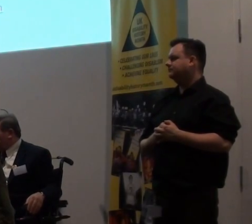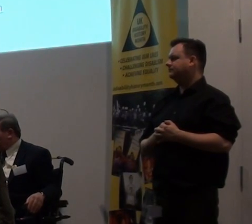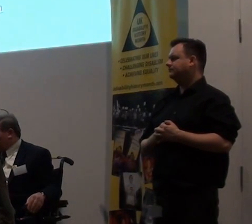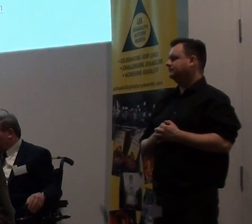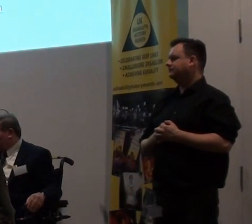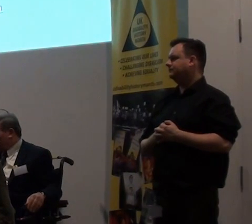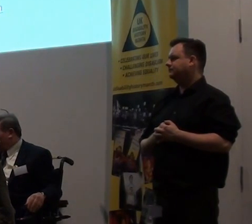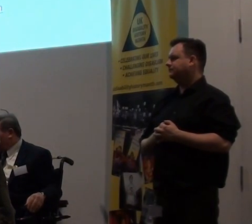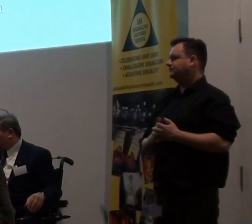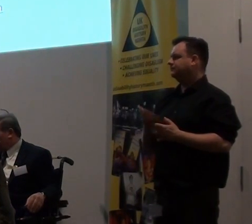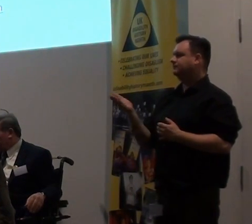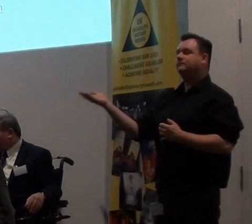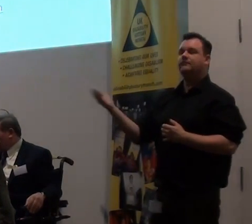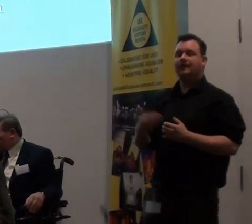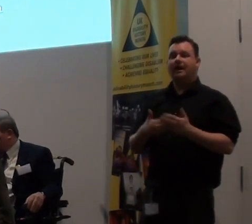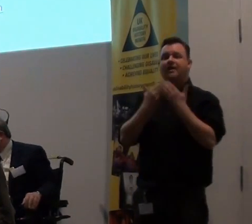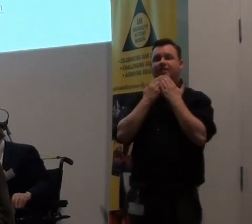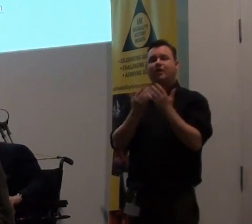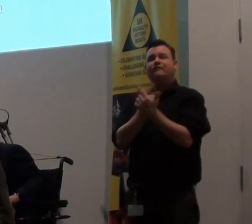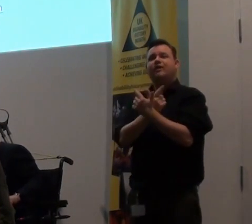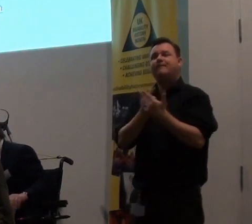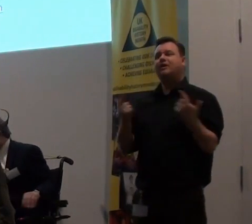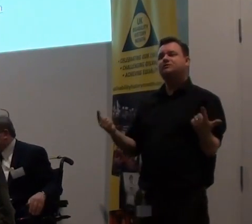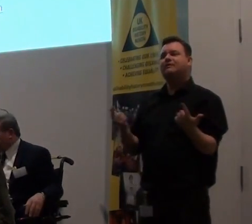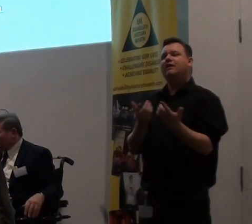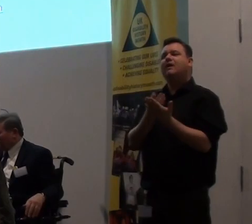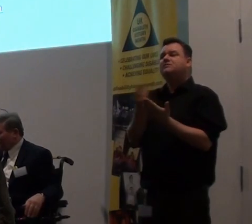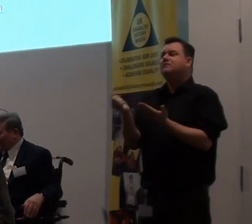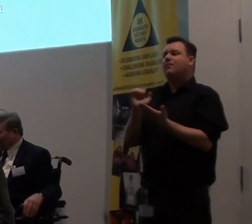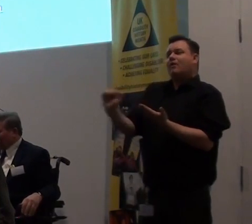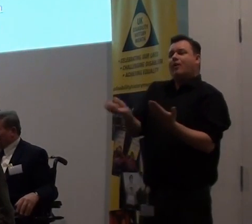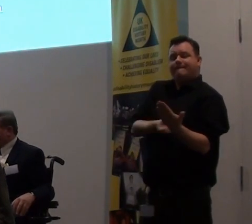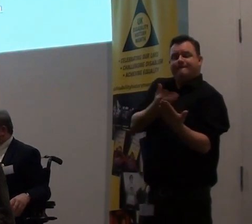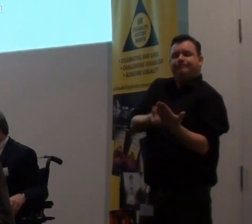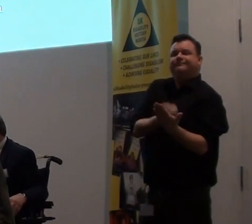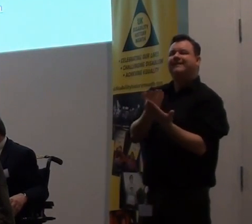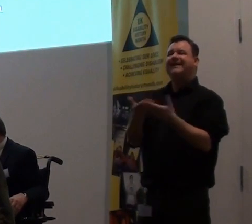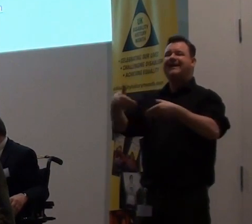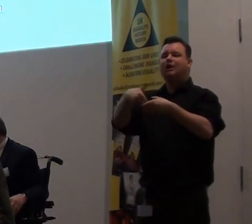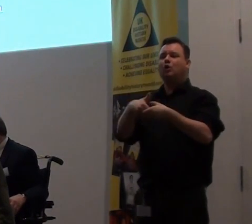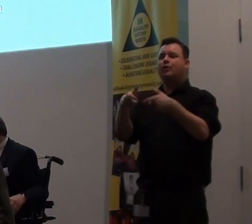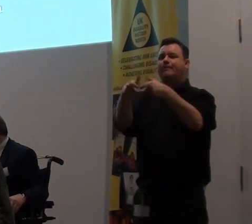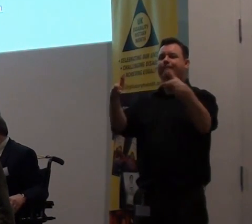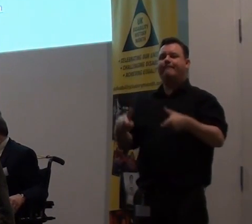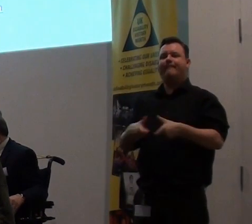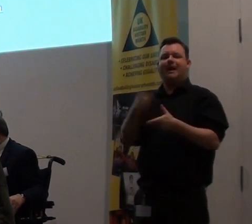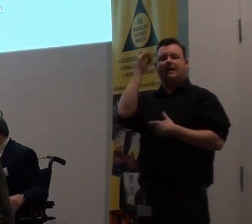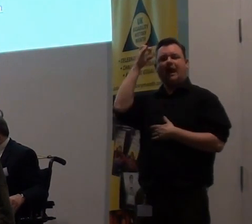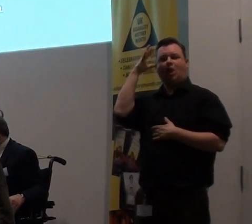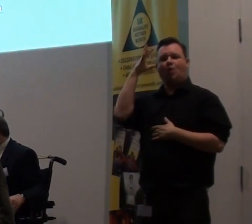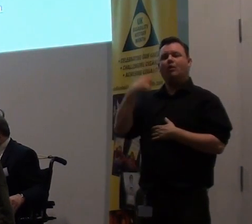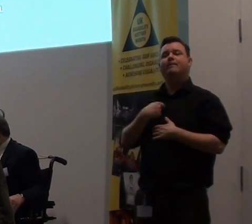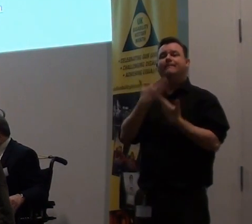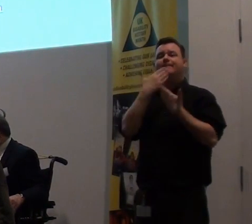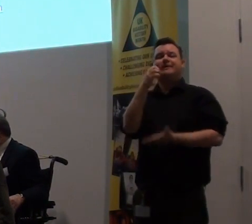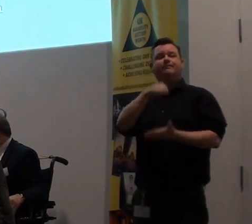thank you very much and also some of Marisa's poems are in the pack that you've put in front of you but please buy